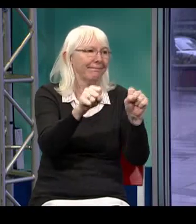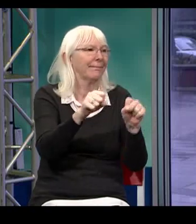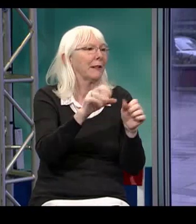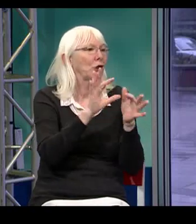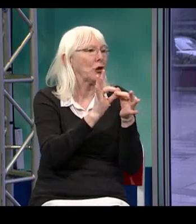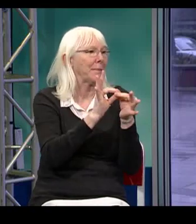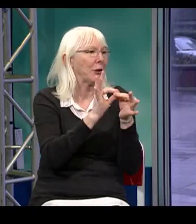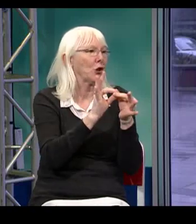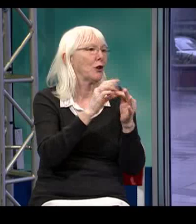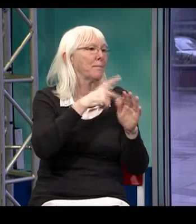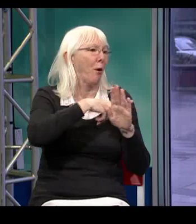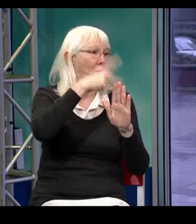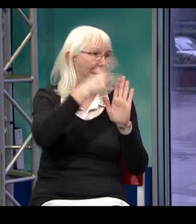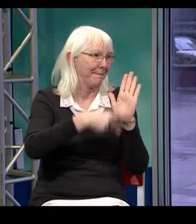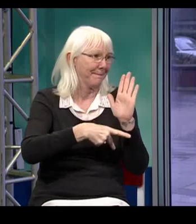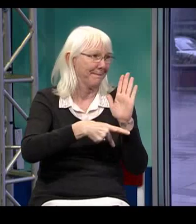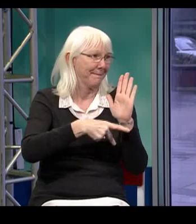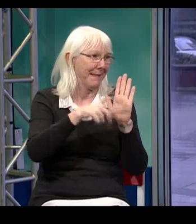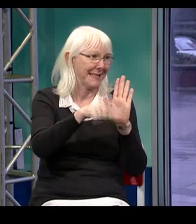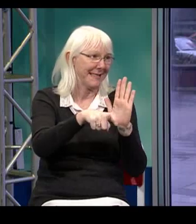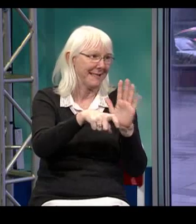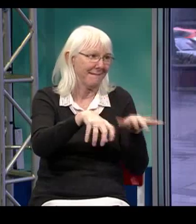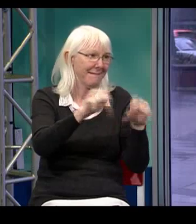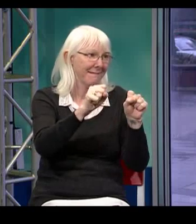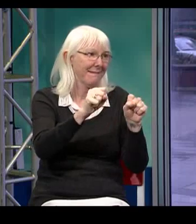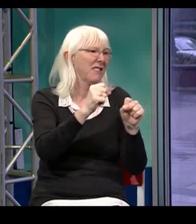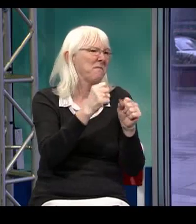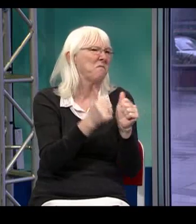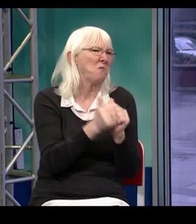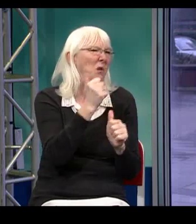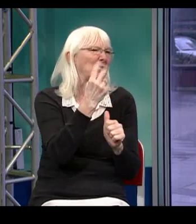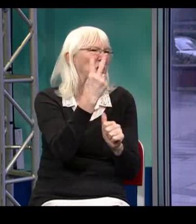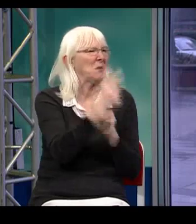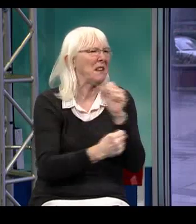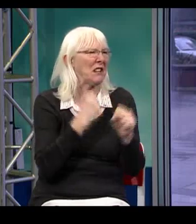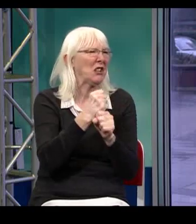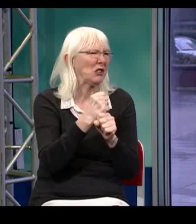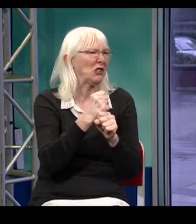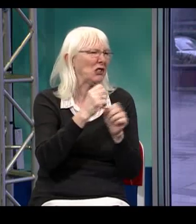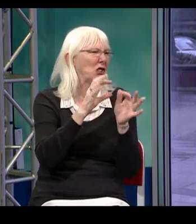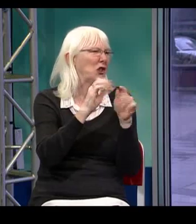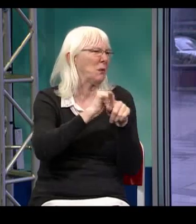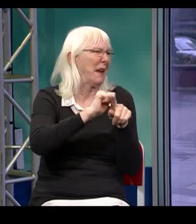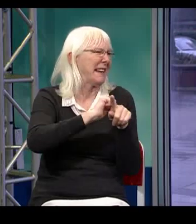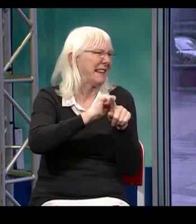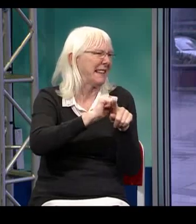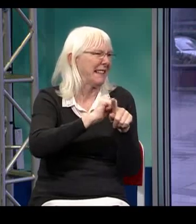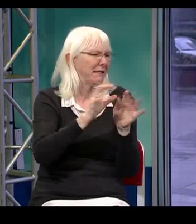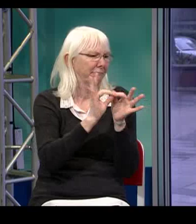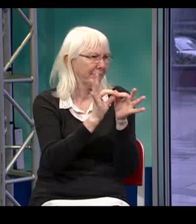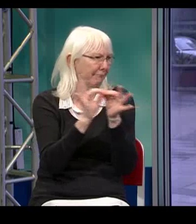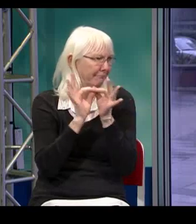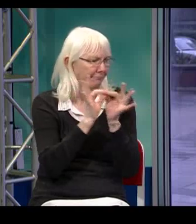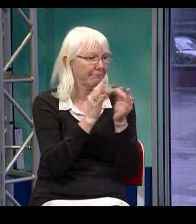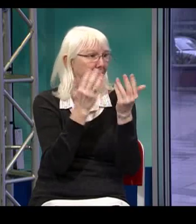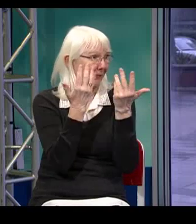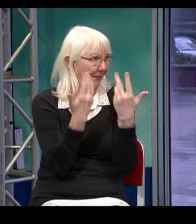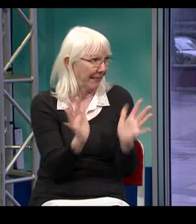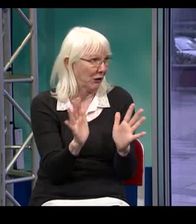The first thing that interpreters must have is they must have graduated from a recognized interpreter education program. It's usually a two-year